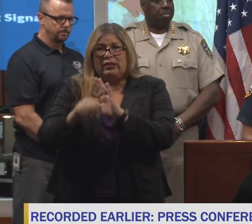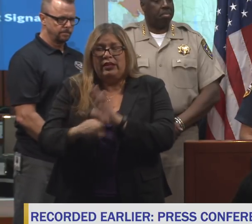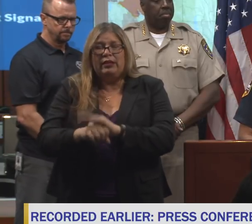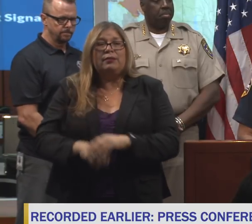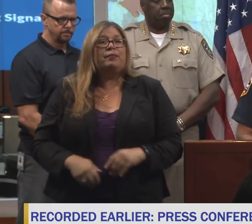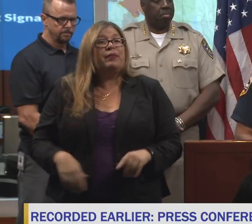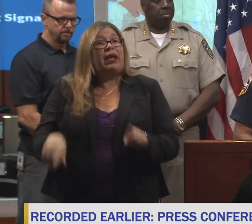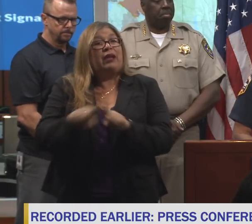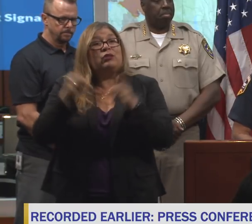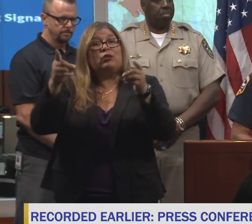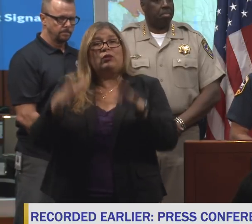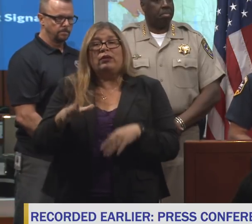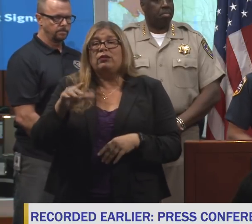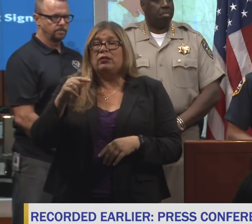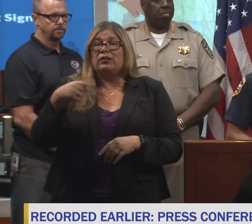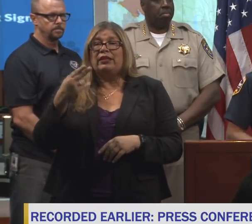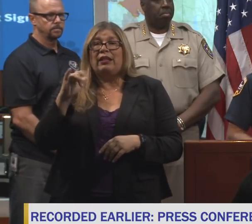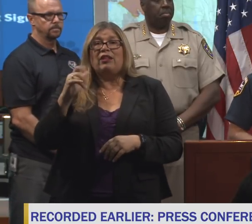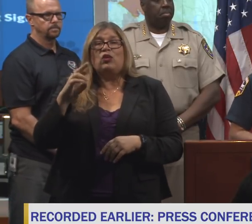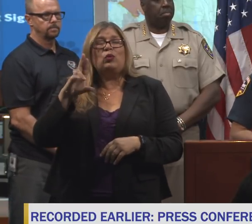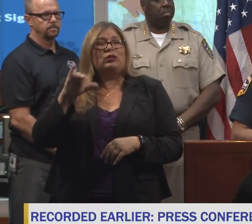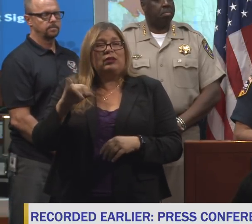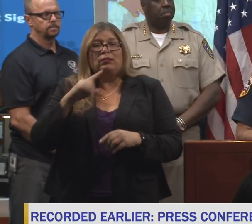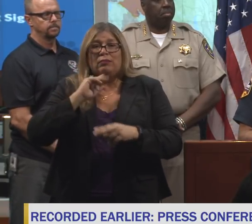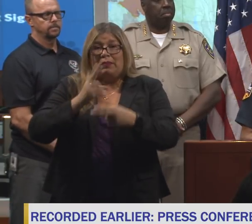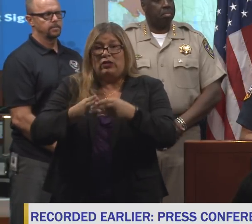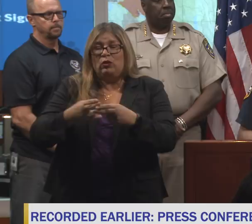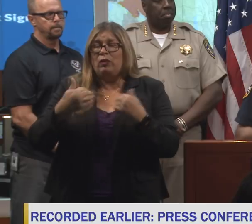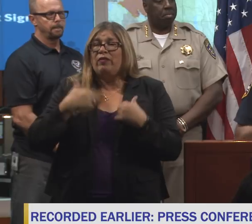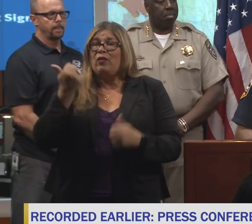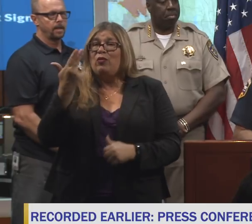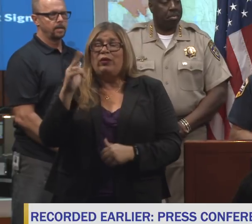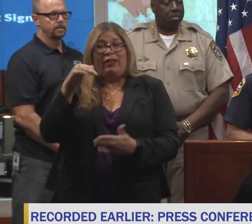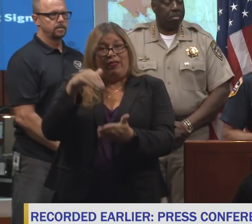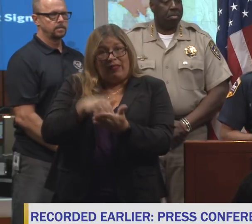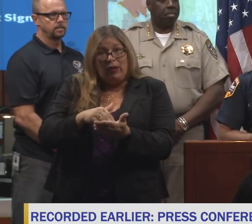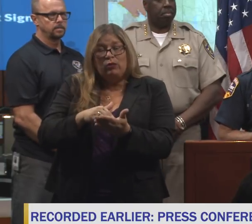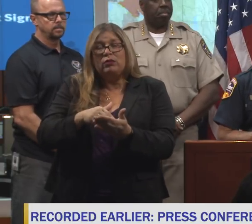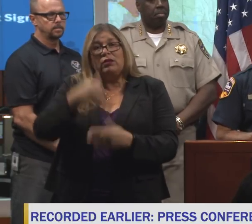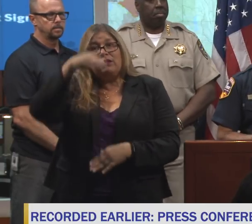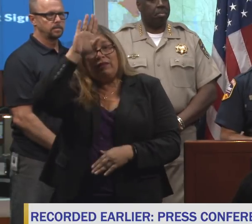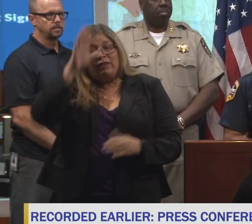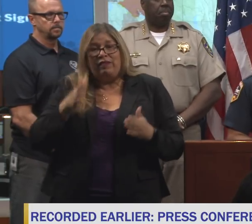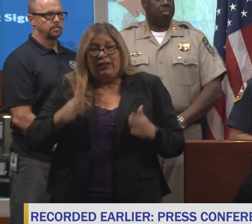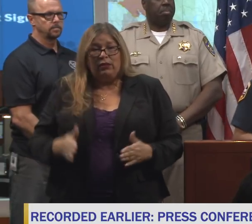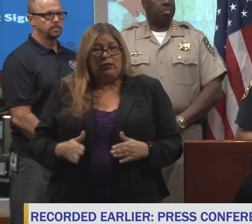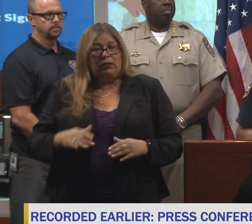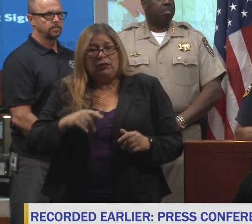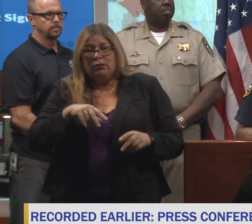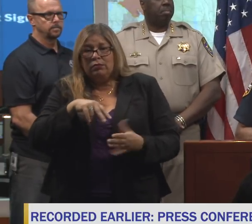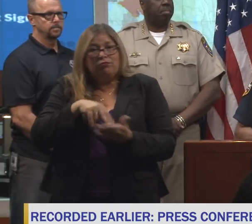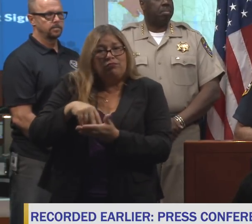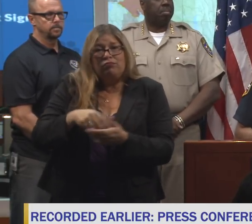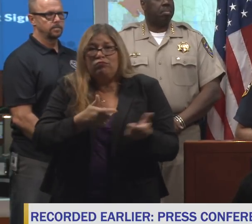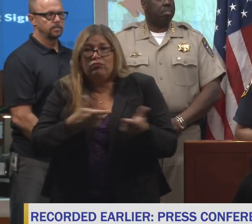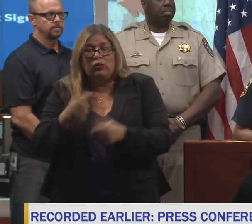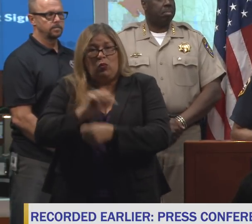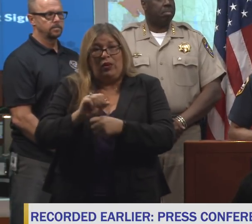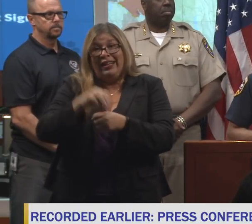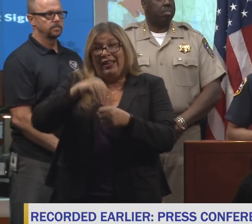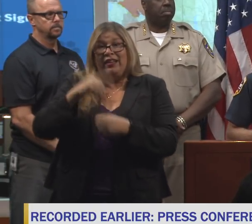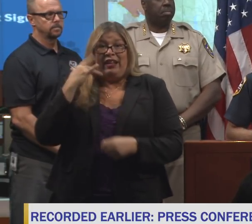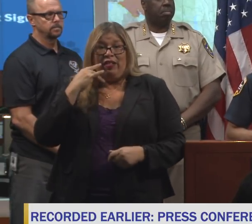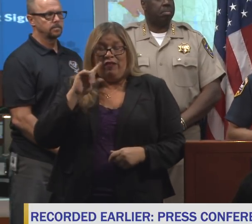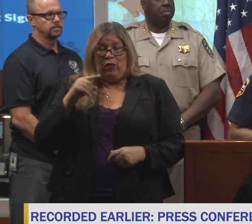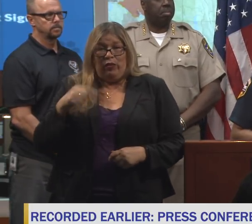As Director Gallarducci indicated, we have 13,000 firefighters on the fire lines just in California. Now, this fire challenge is